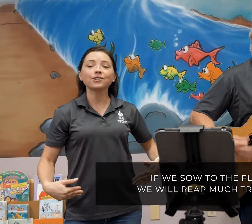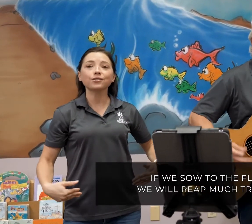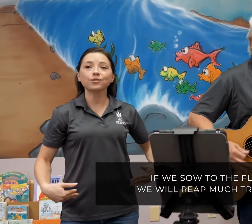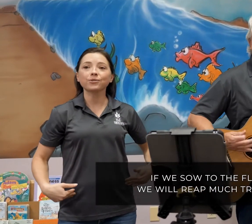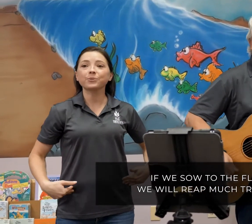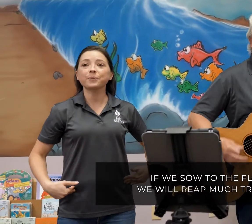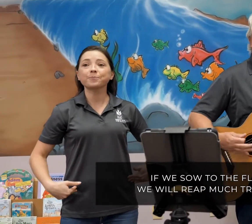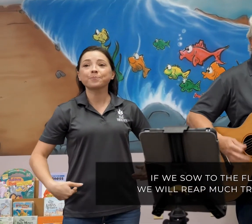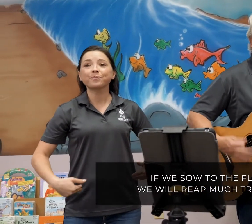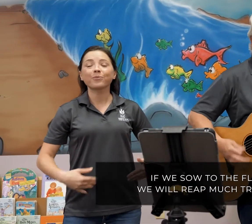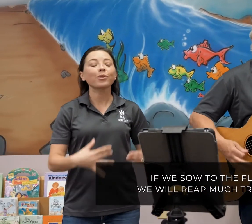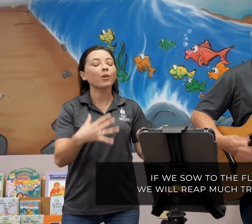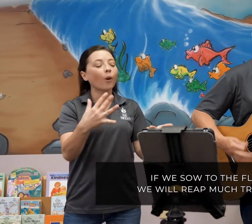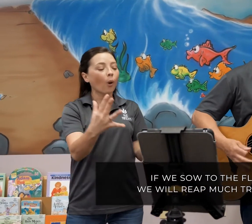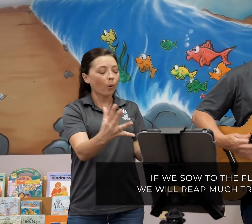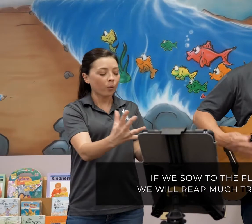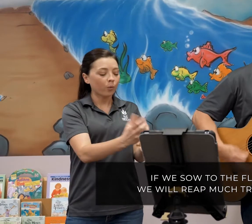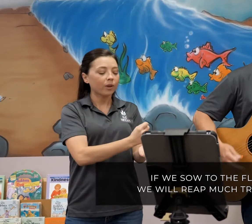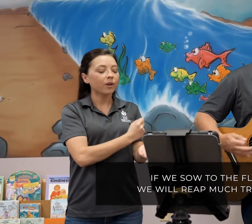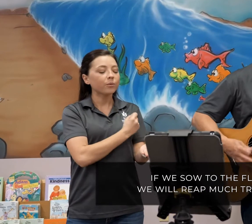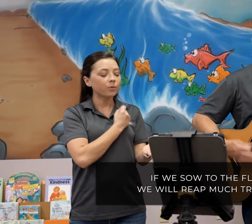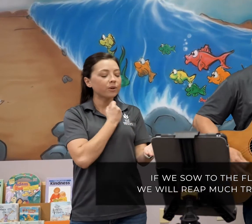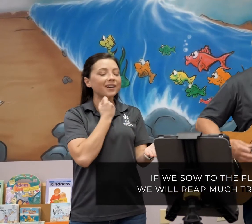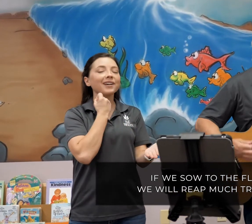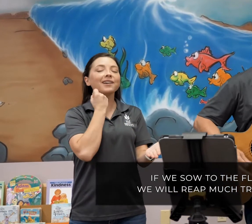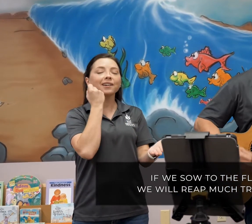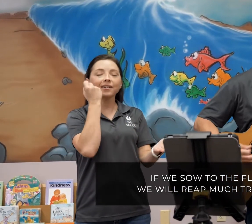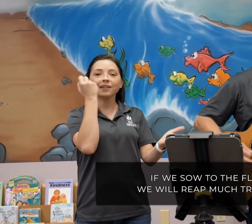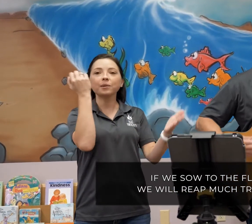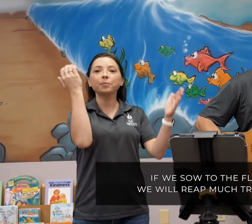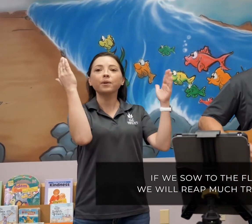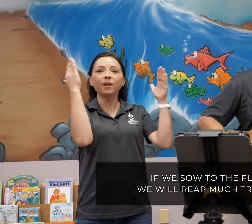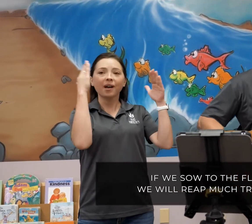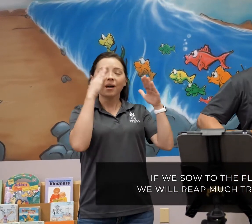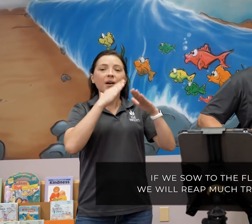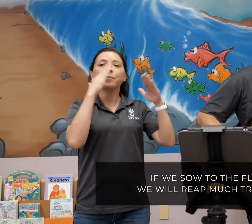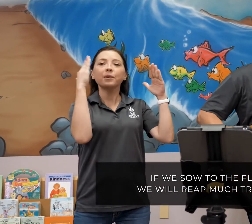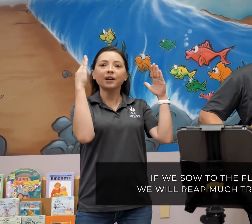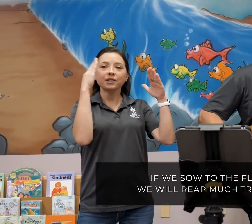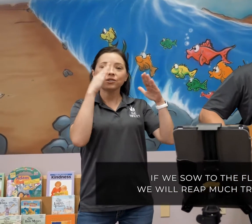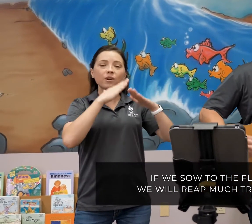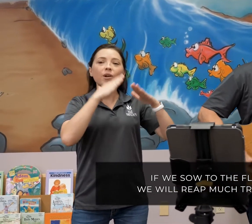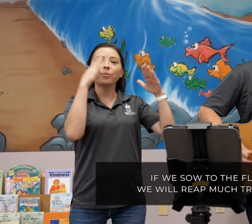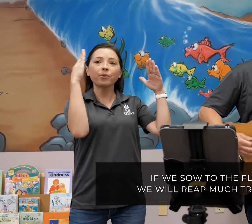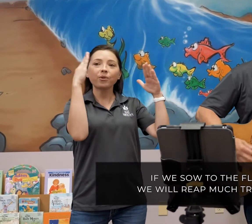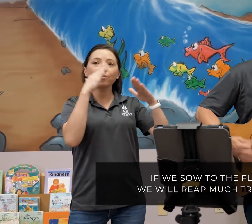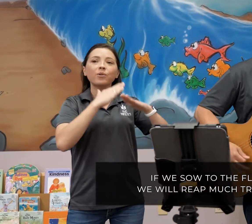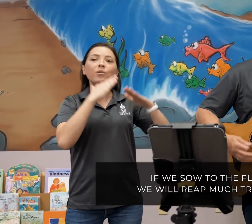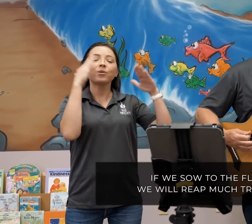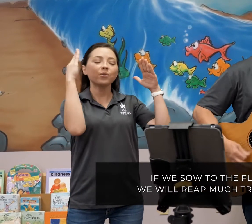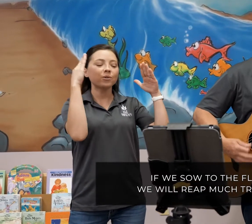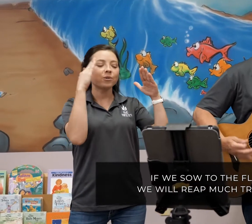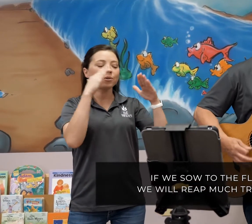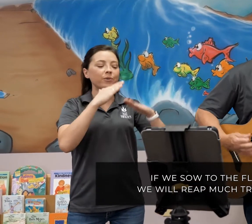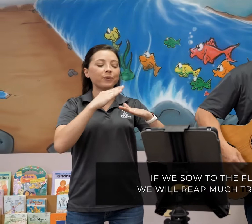we will reap much trouble,